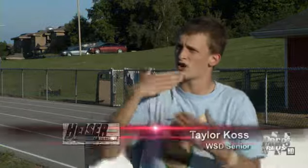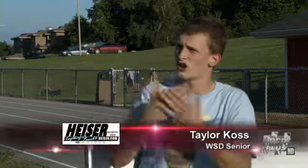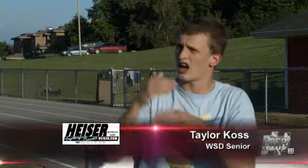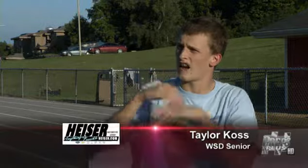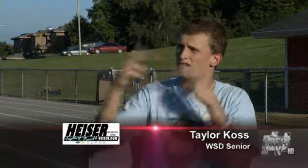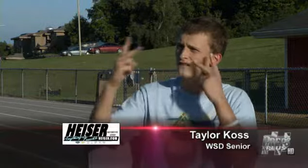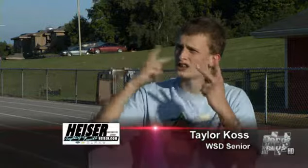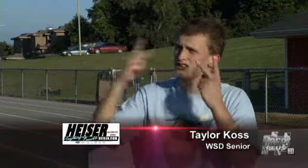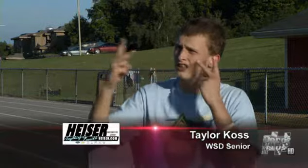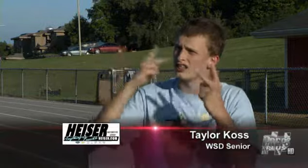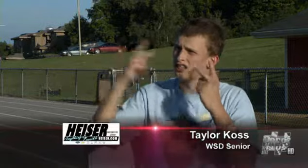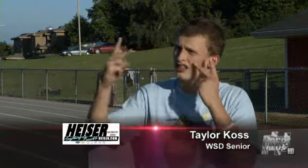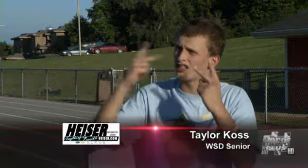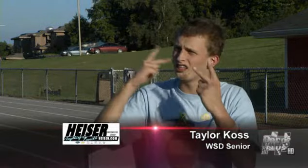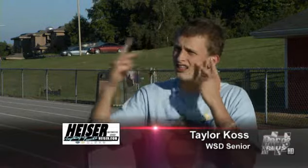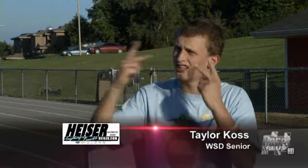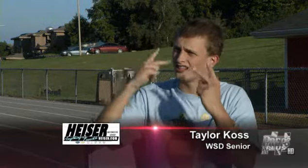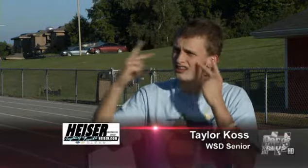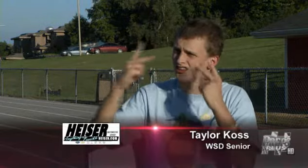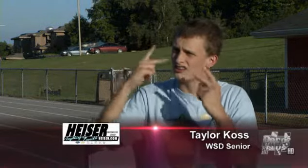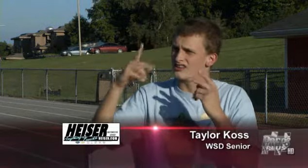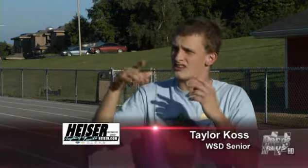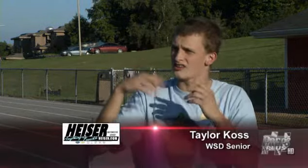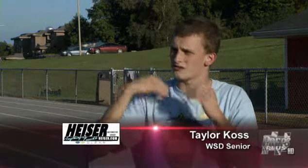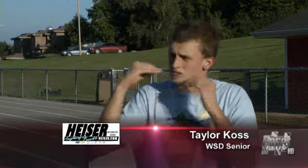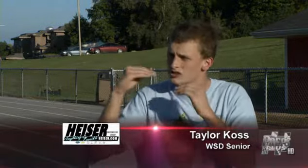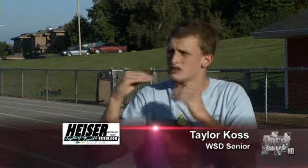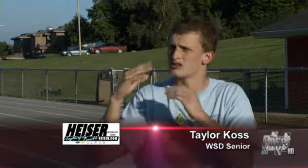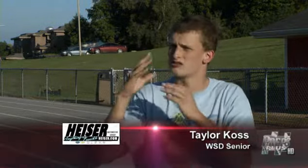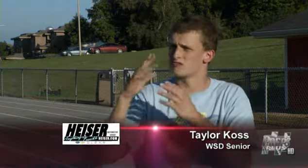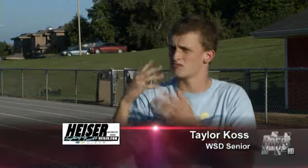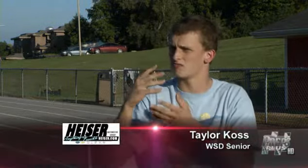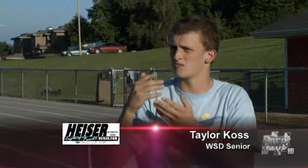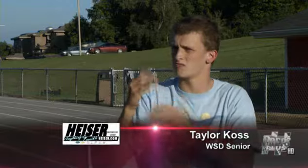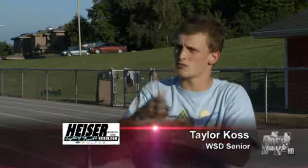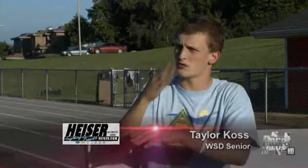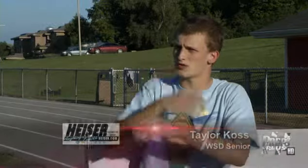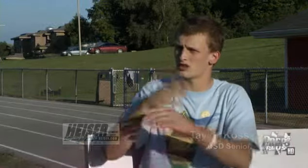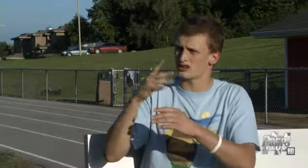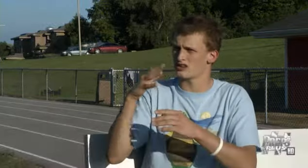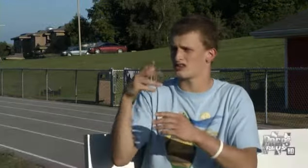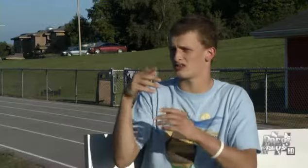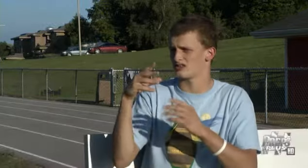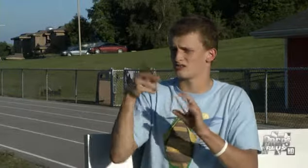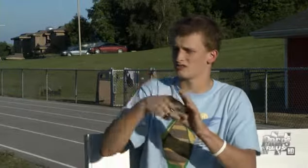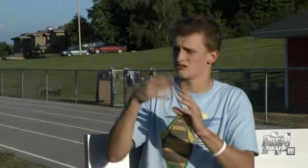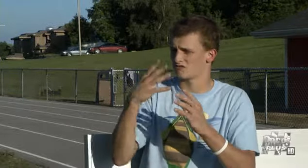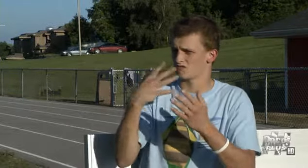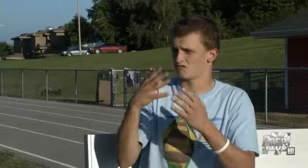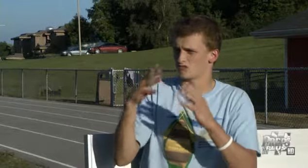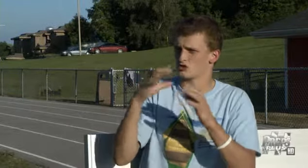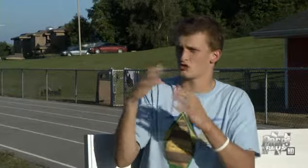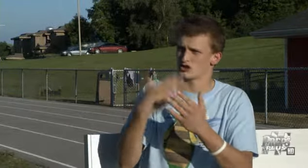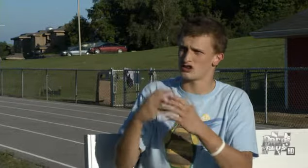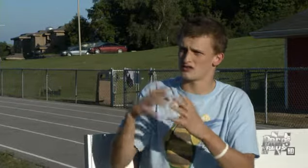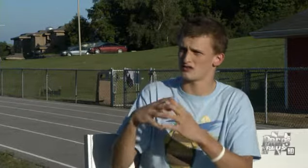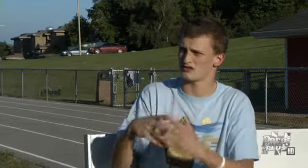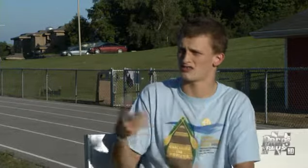Being deaf, you're very visual and so you'd be able to join a team and do well in football